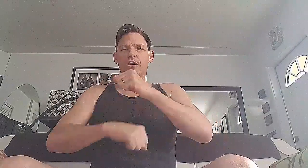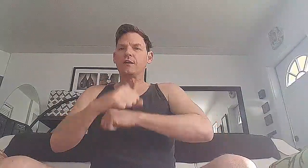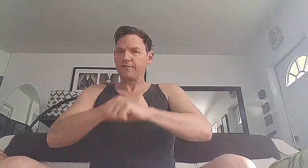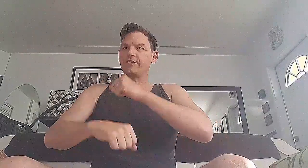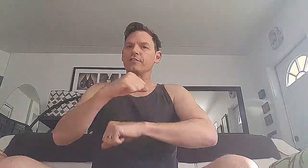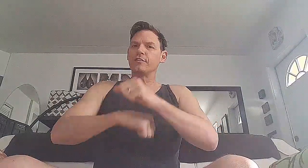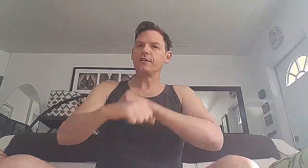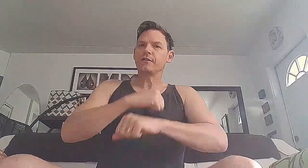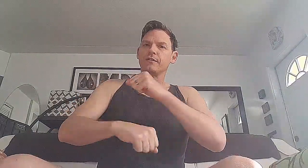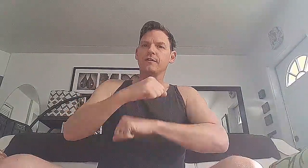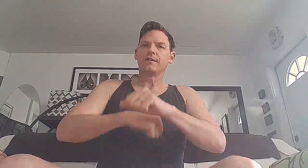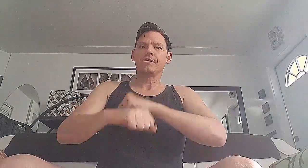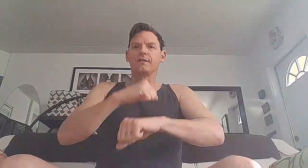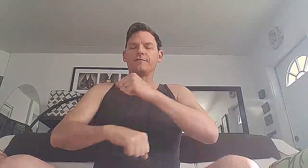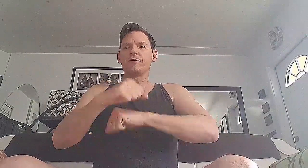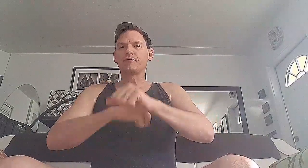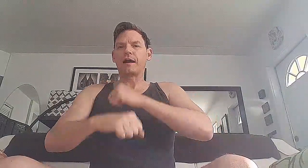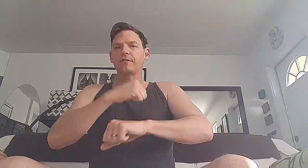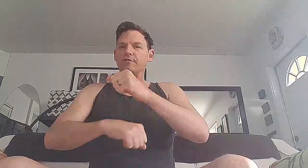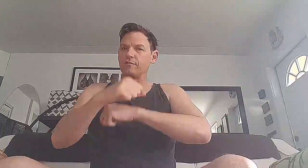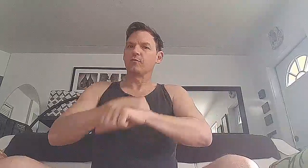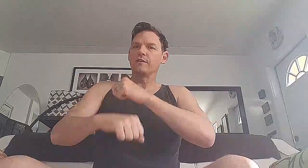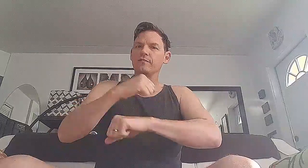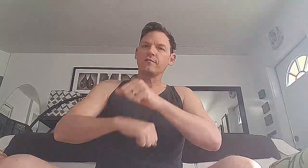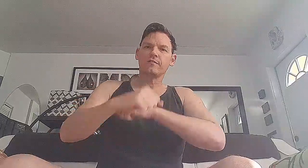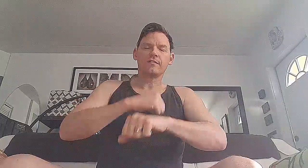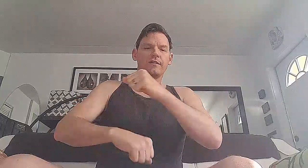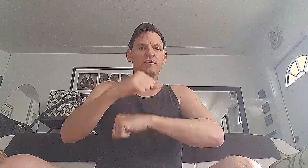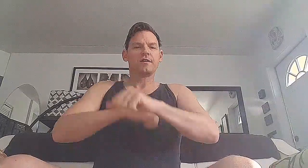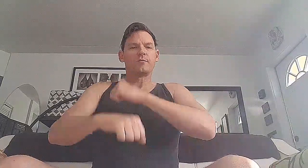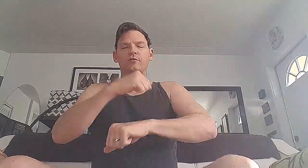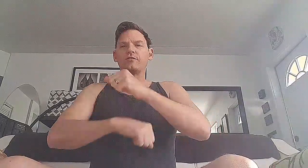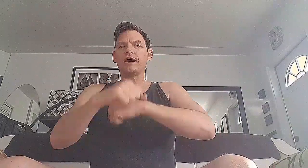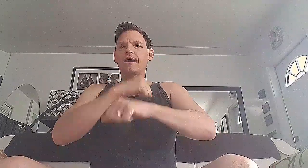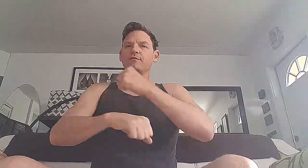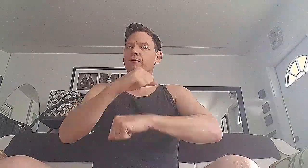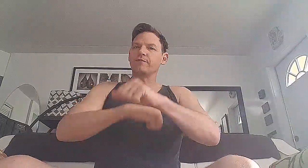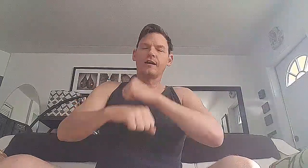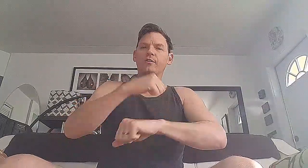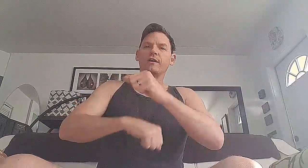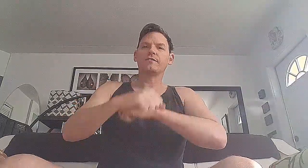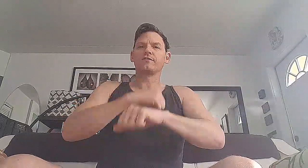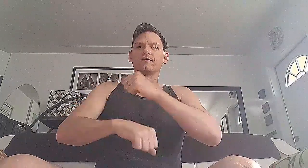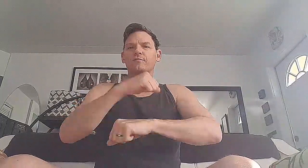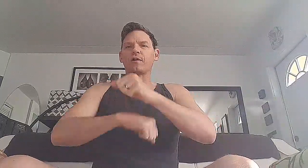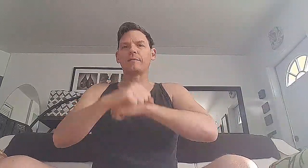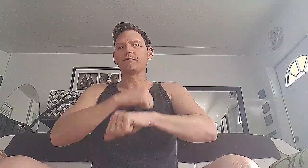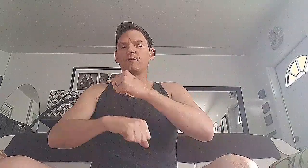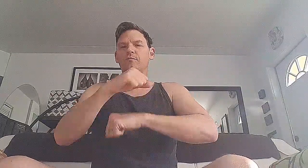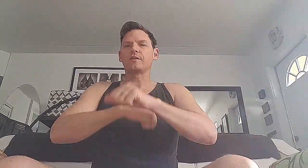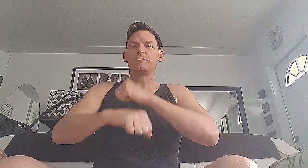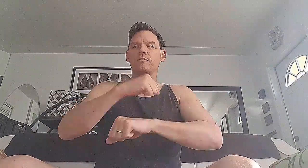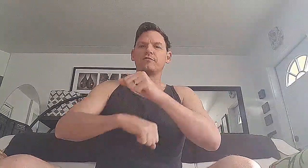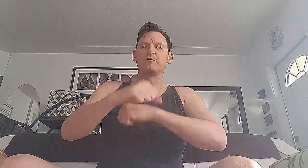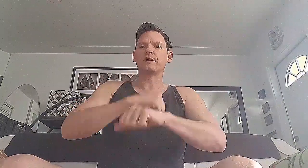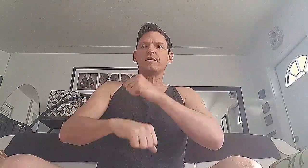You feeling good? You feeling proud? You still with us? Well, good to have you. If not, go ahead and just subscribe to it. We'll keep on doing it.